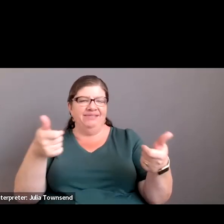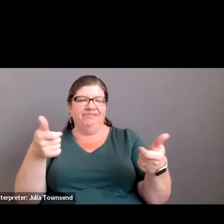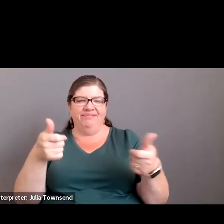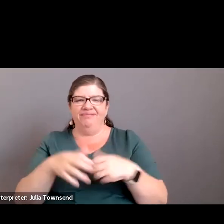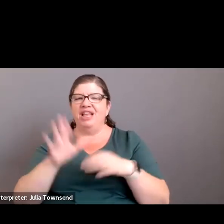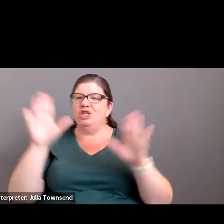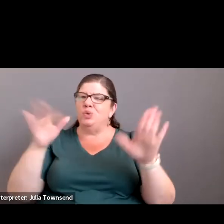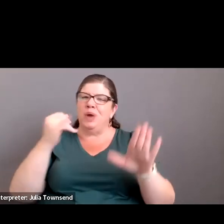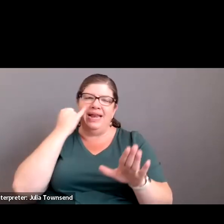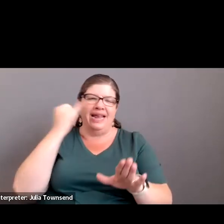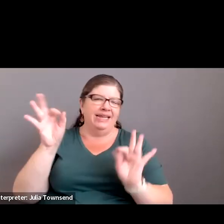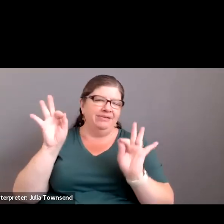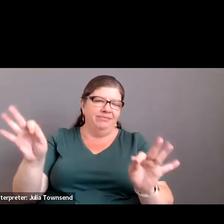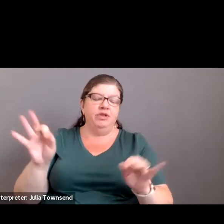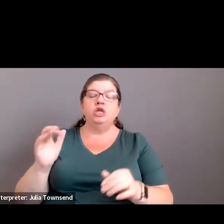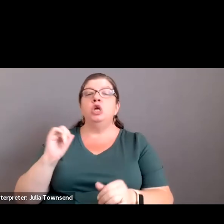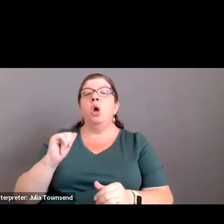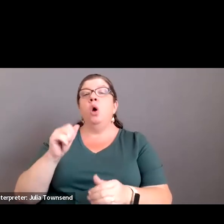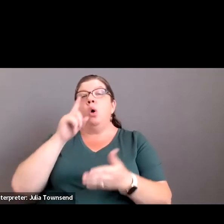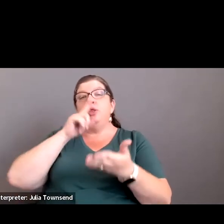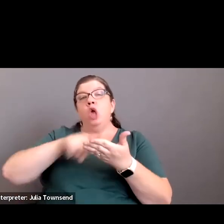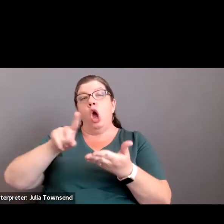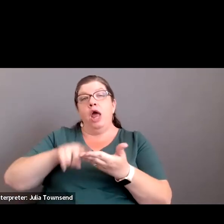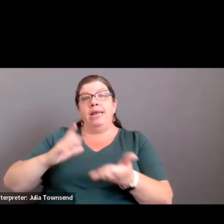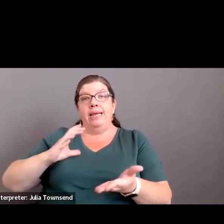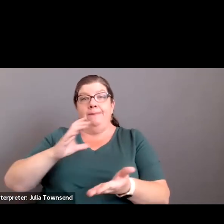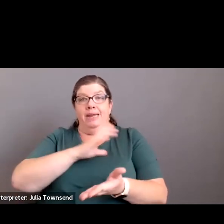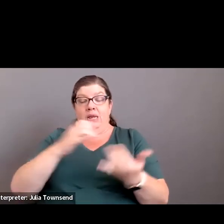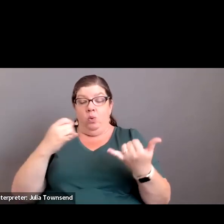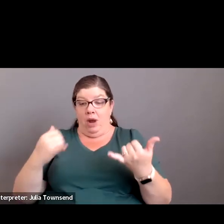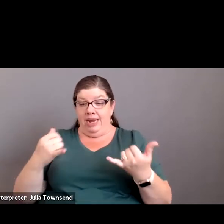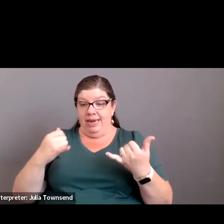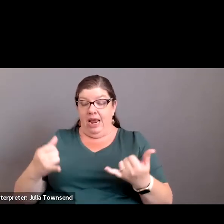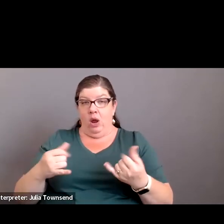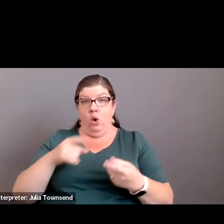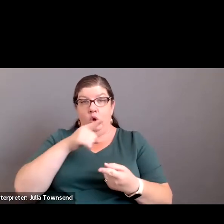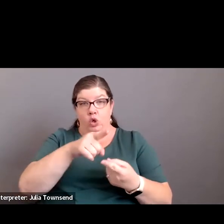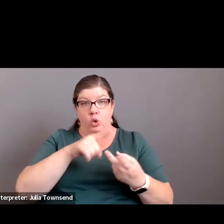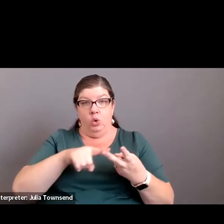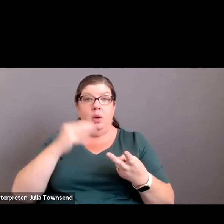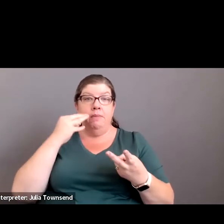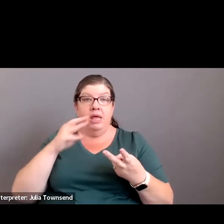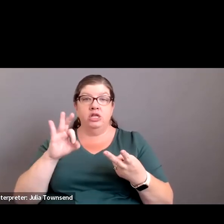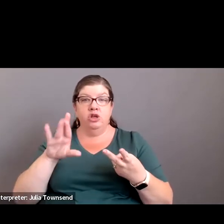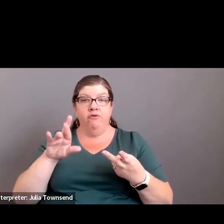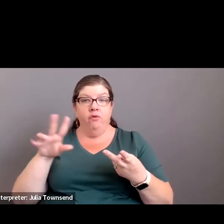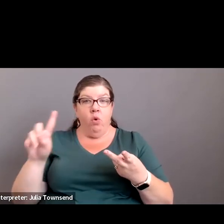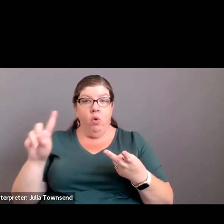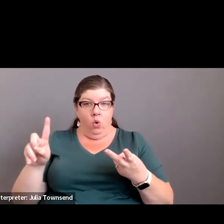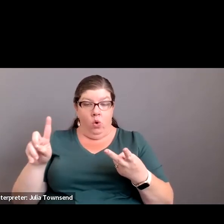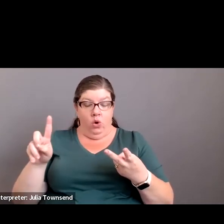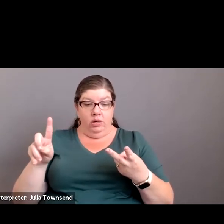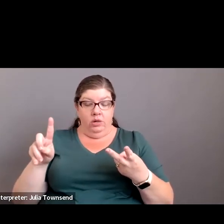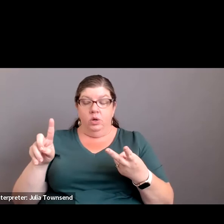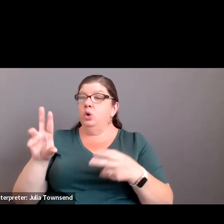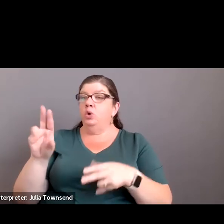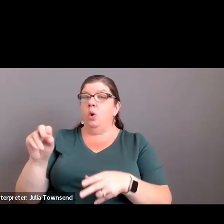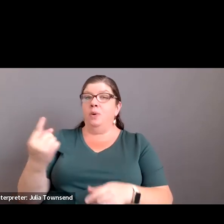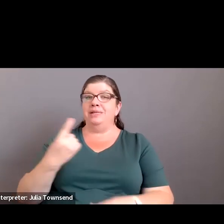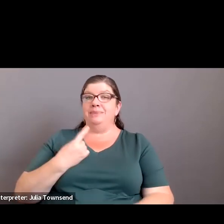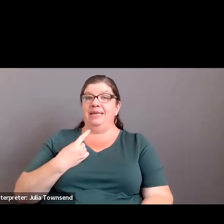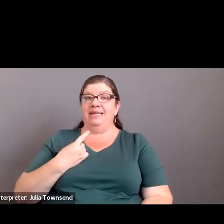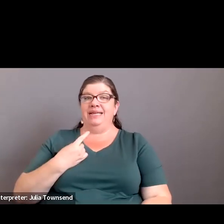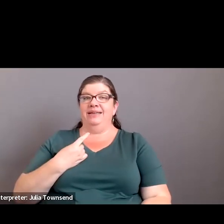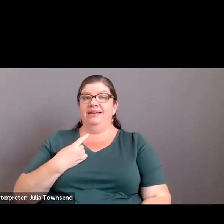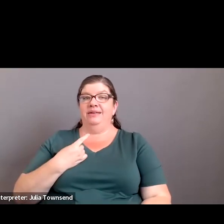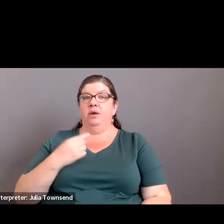right here. That's what I was going to suggest to So the audit committee right now is, my understanding, it's you and Ms. Ford. So – No, it's me. So